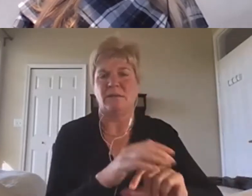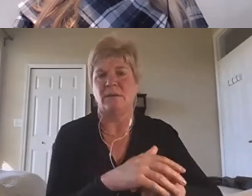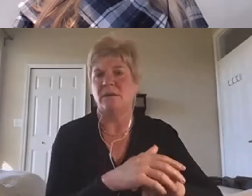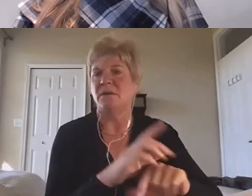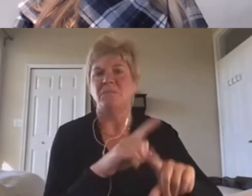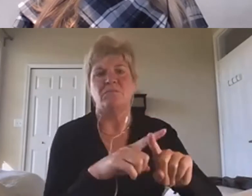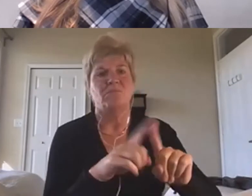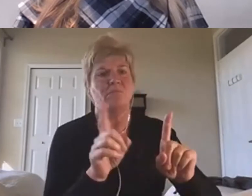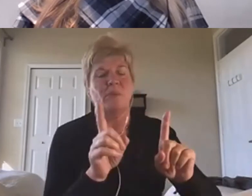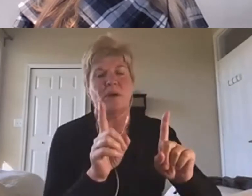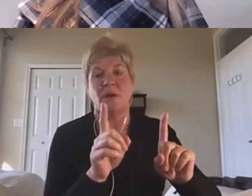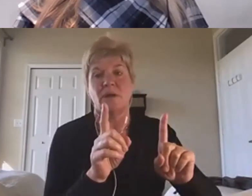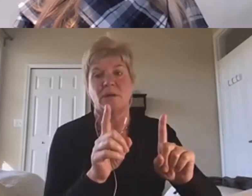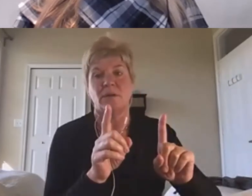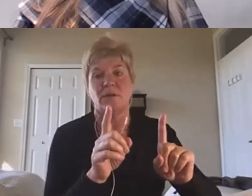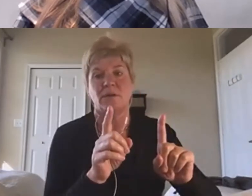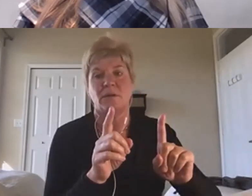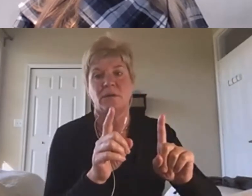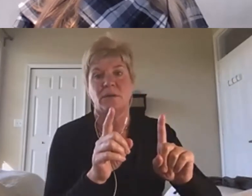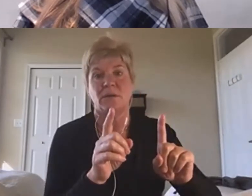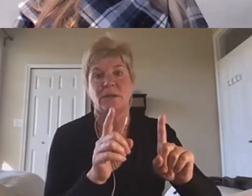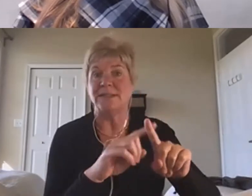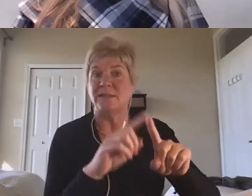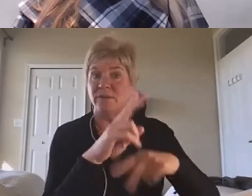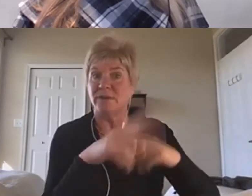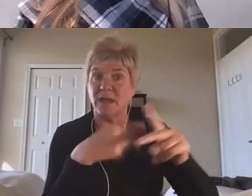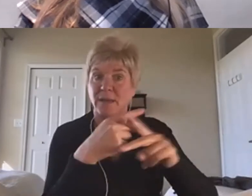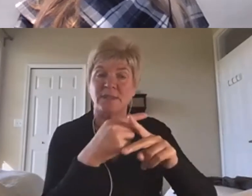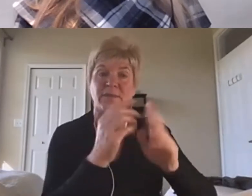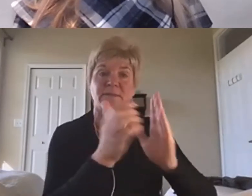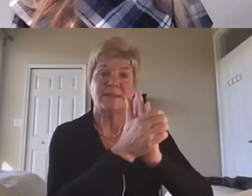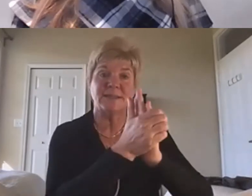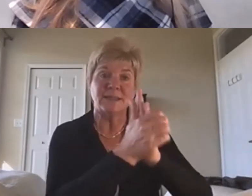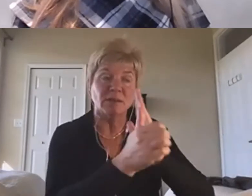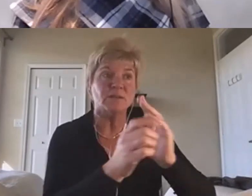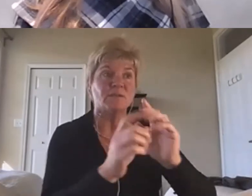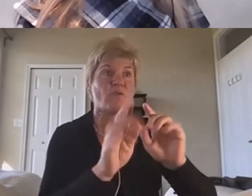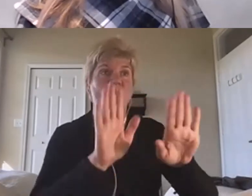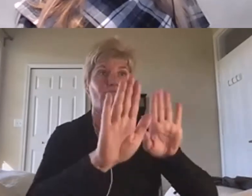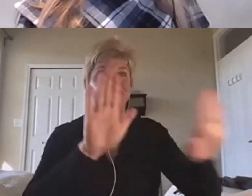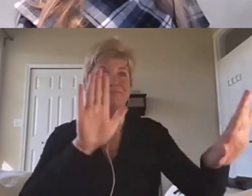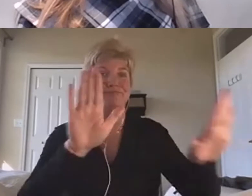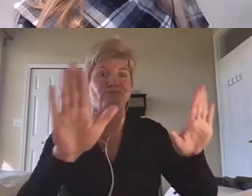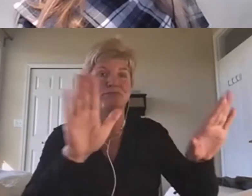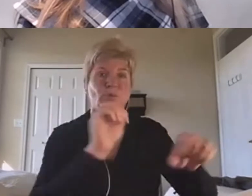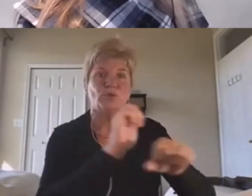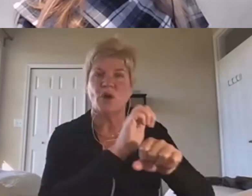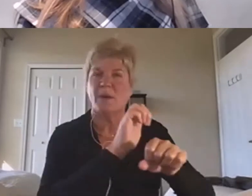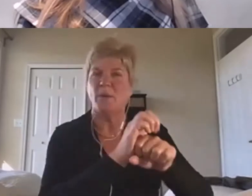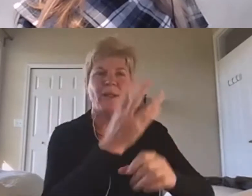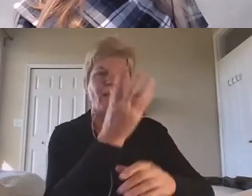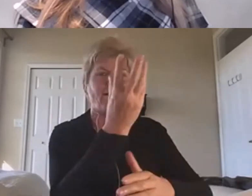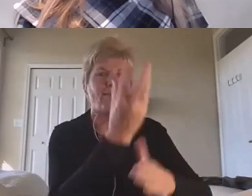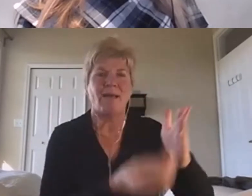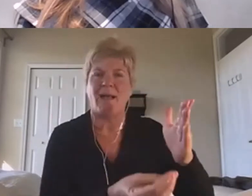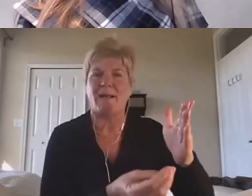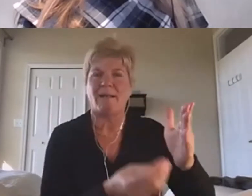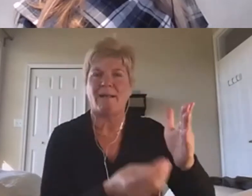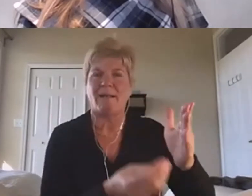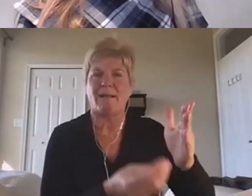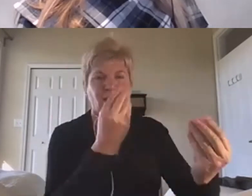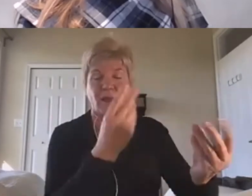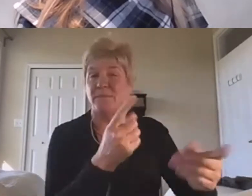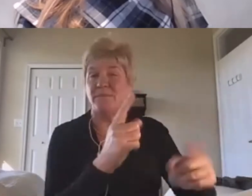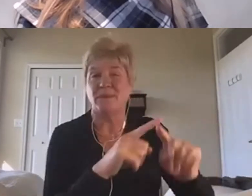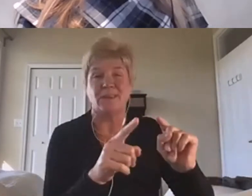seeing different types of skills in different jobs, I think there's a lack of data because a lot of people haven't started using the automation,